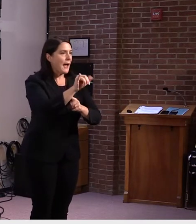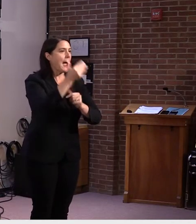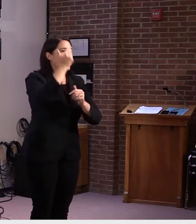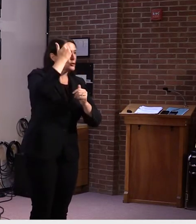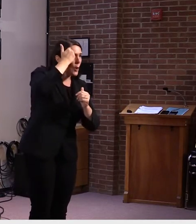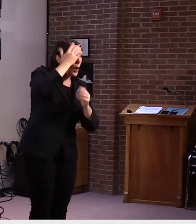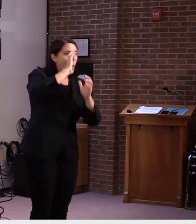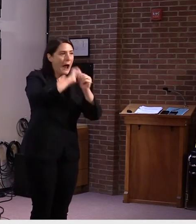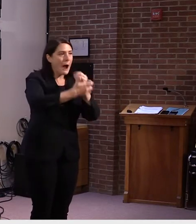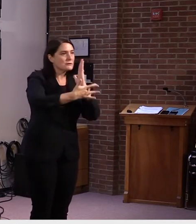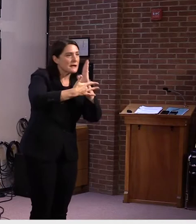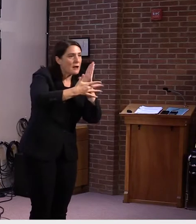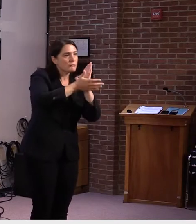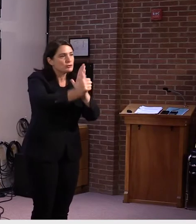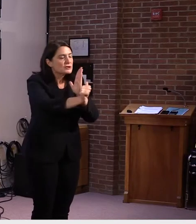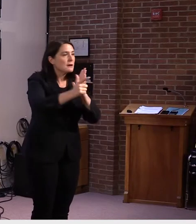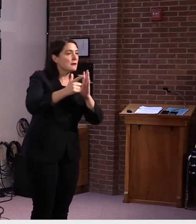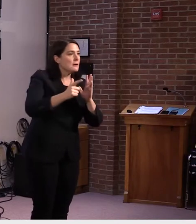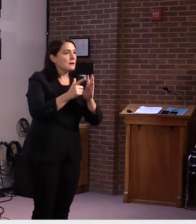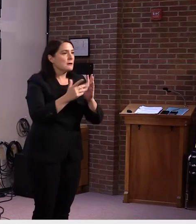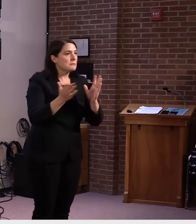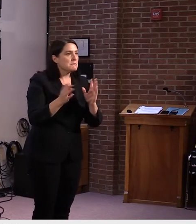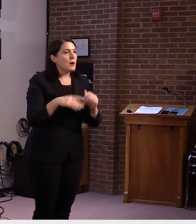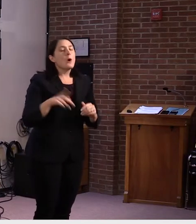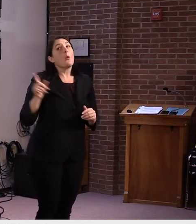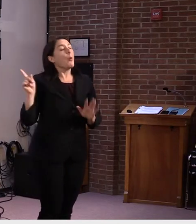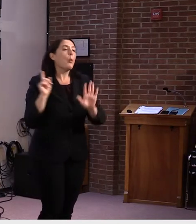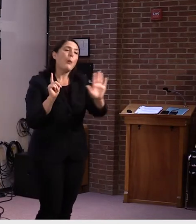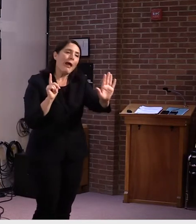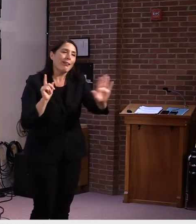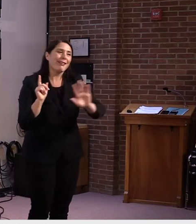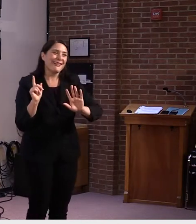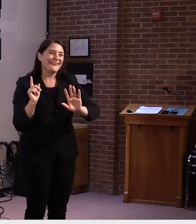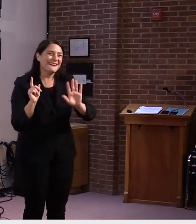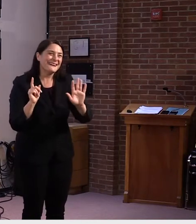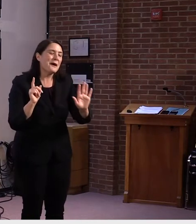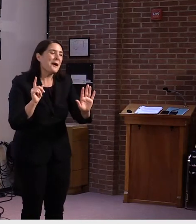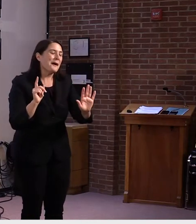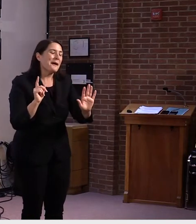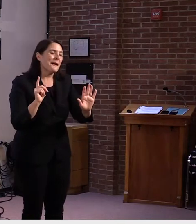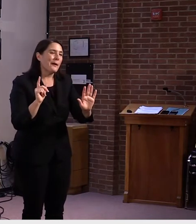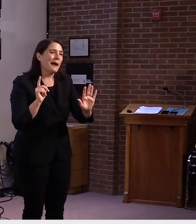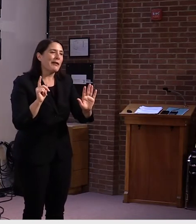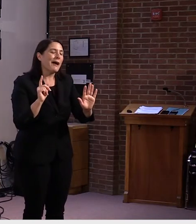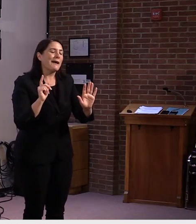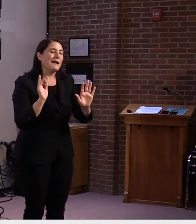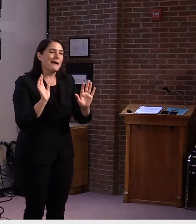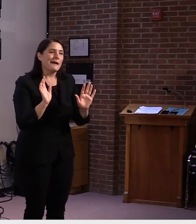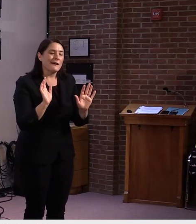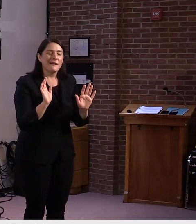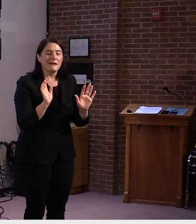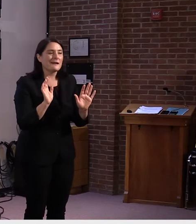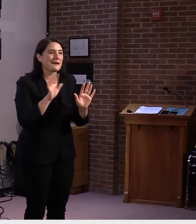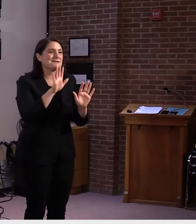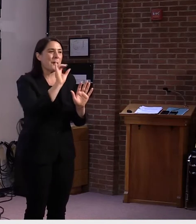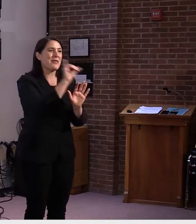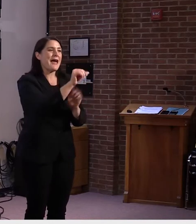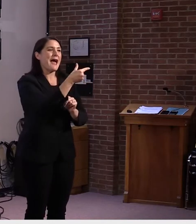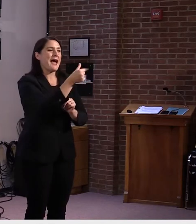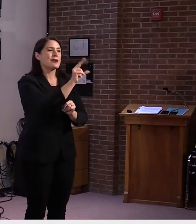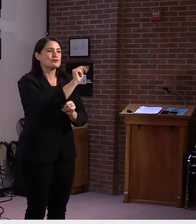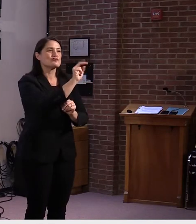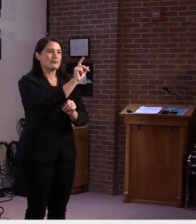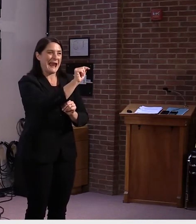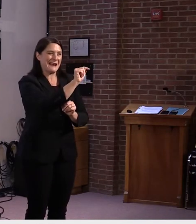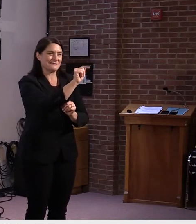that kids might need? Well, we, there, there will be, there will be, we will, through these grants